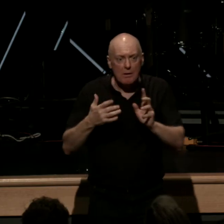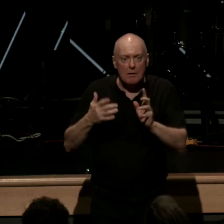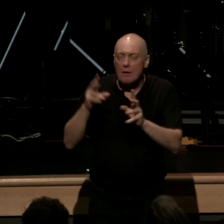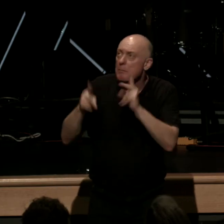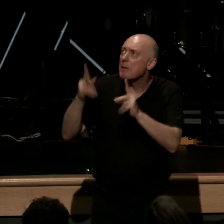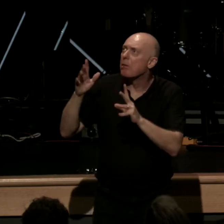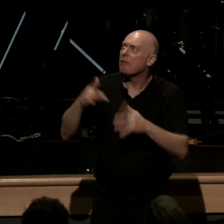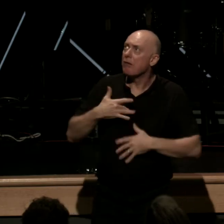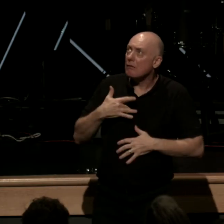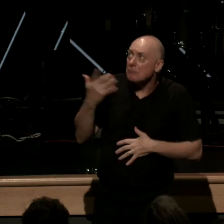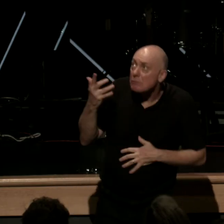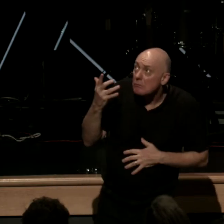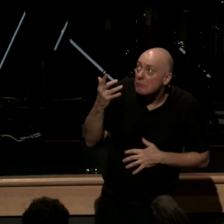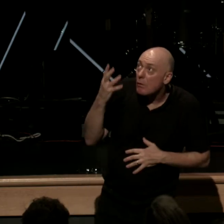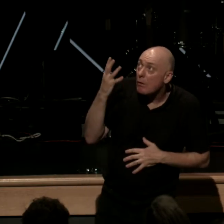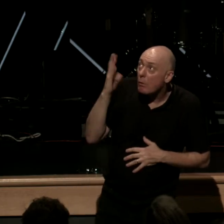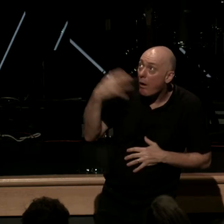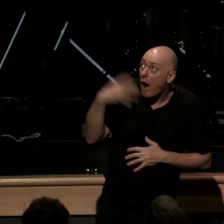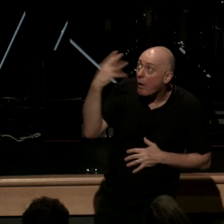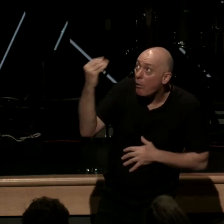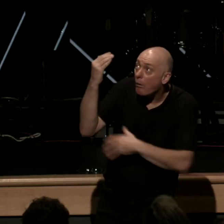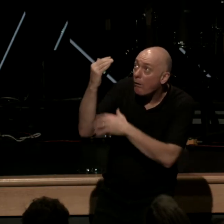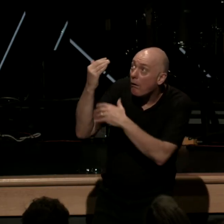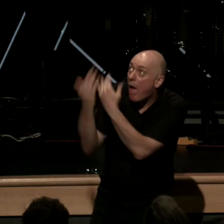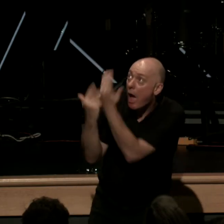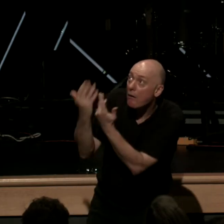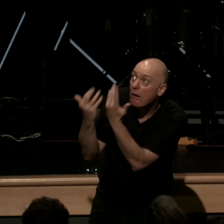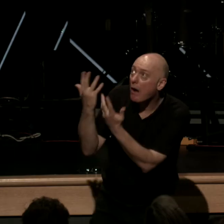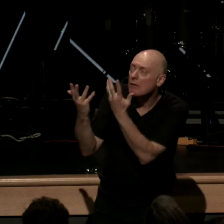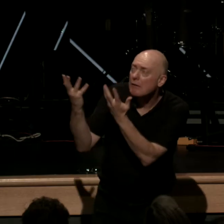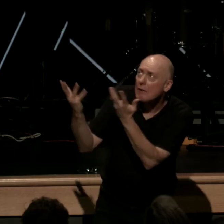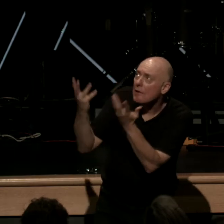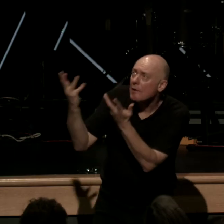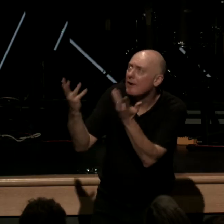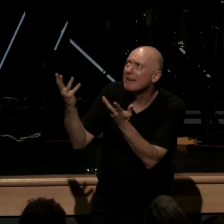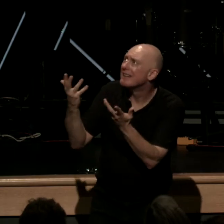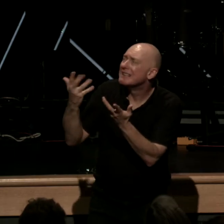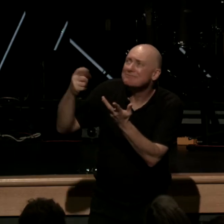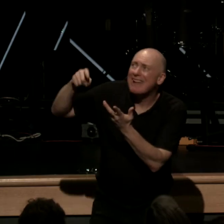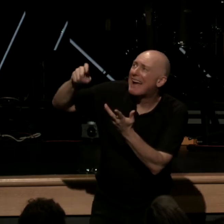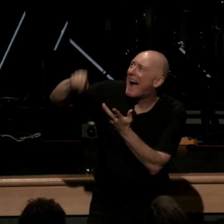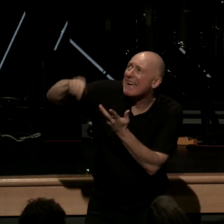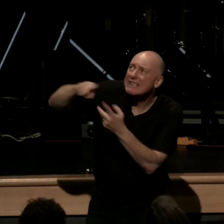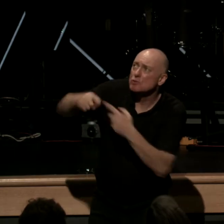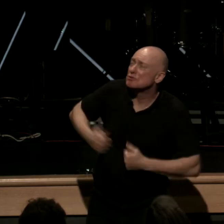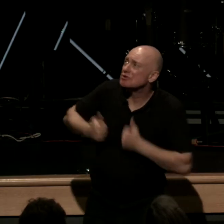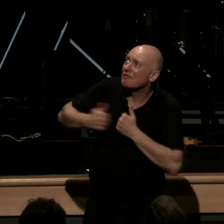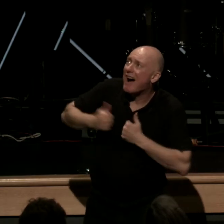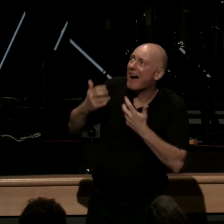hell by a thread and they are desperate to find any way to survive by works